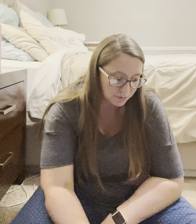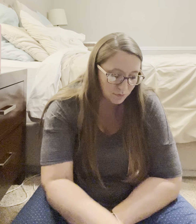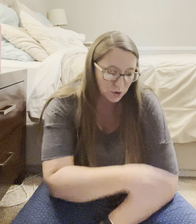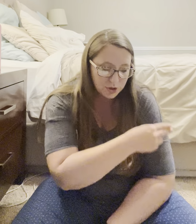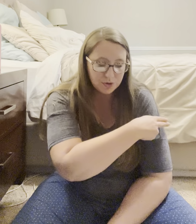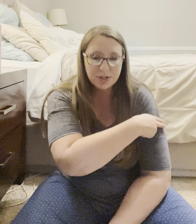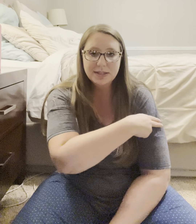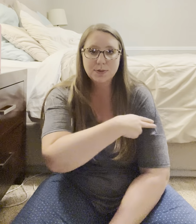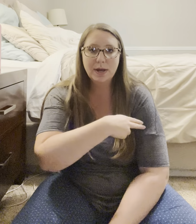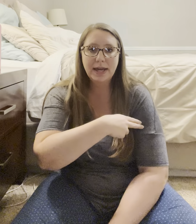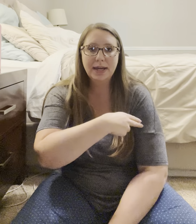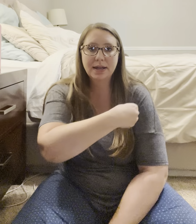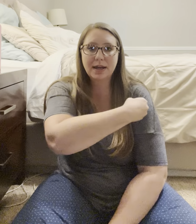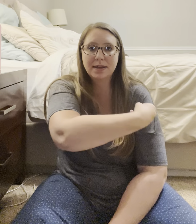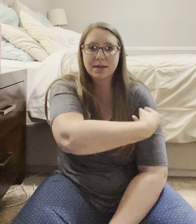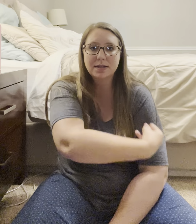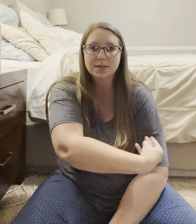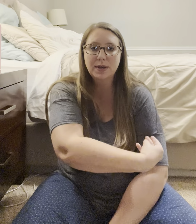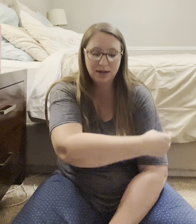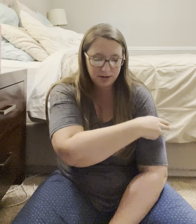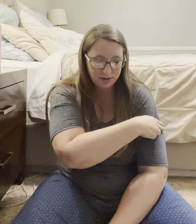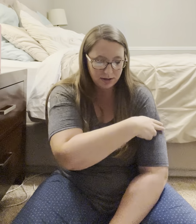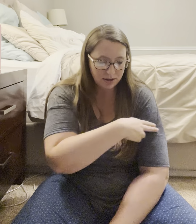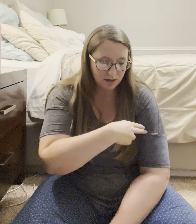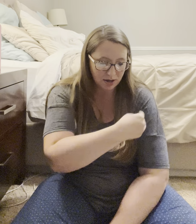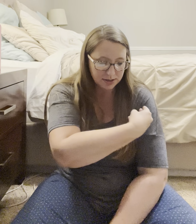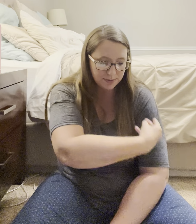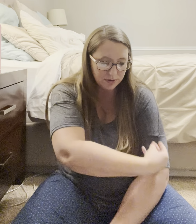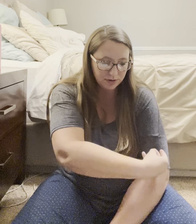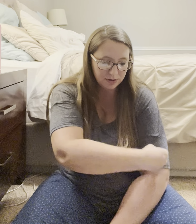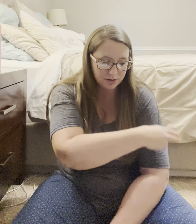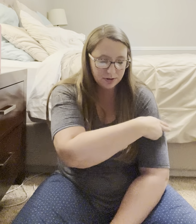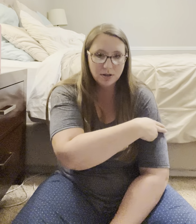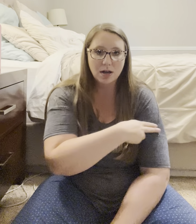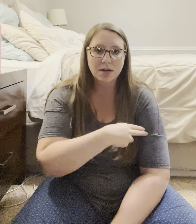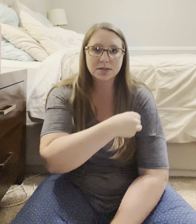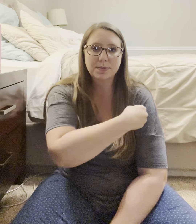So, this way and then this way. Hospital. Hospital.